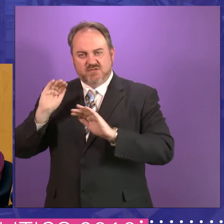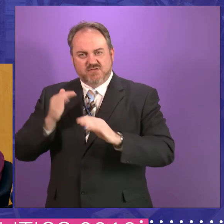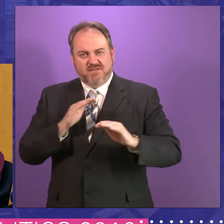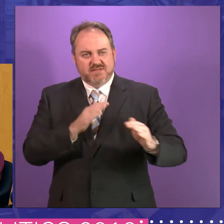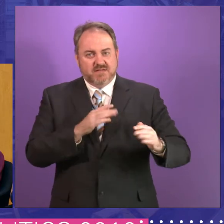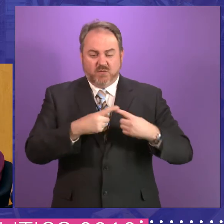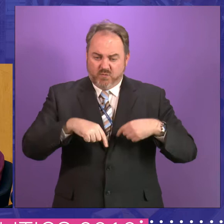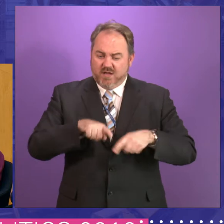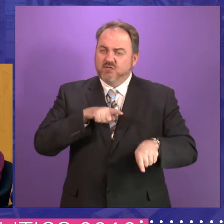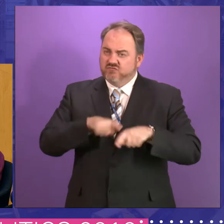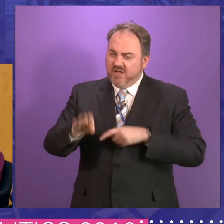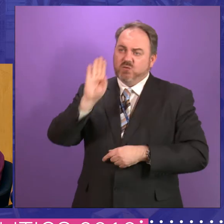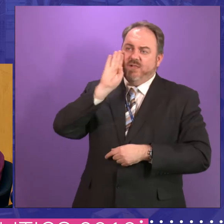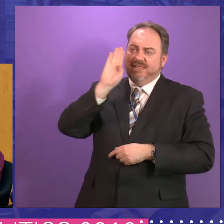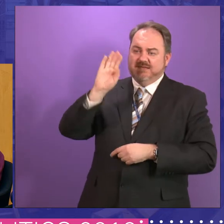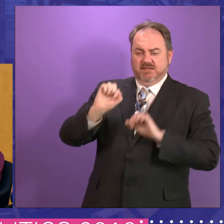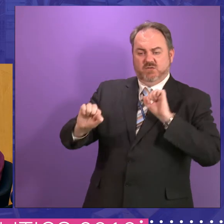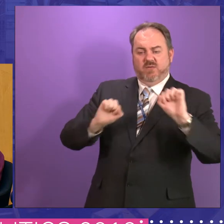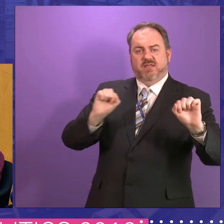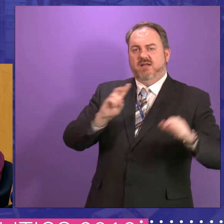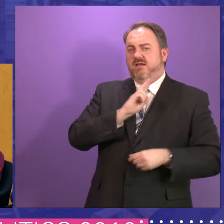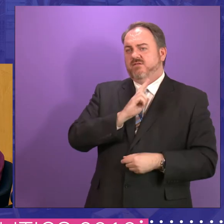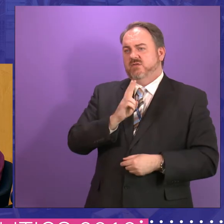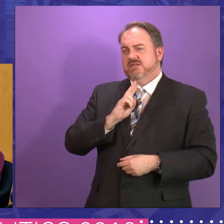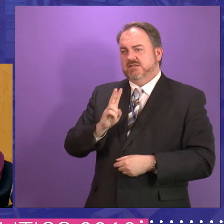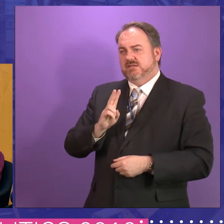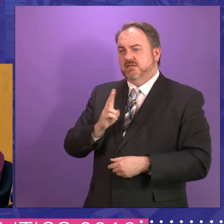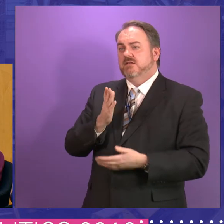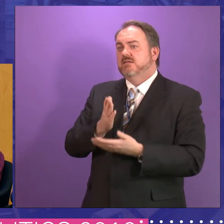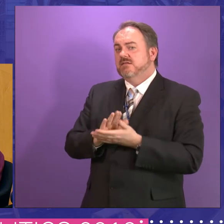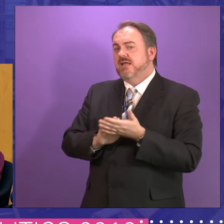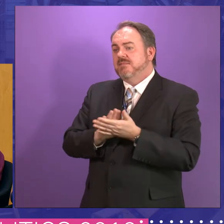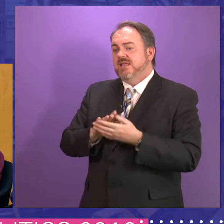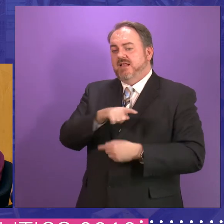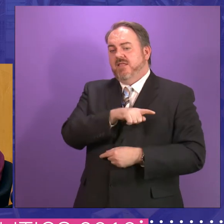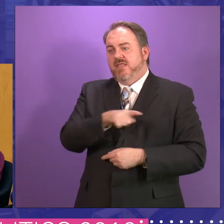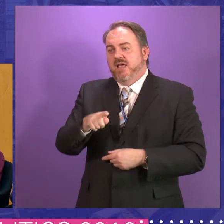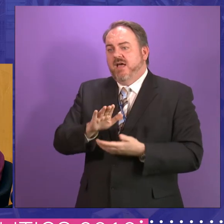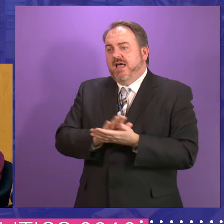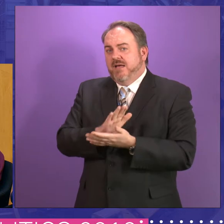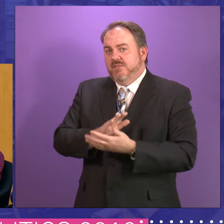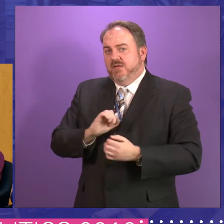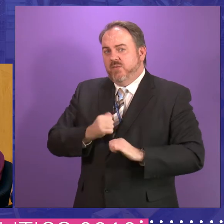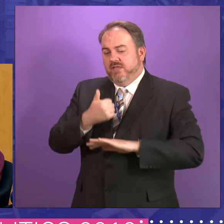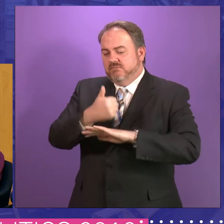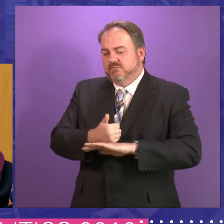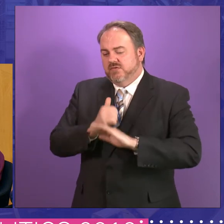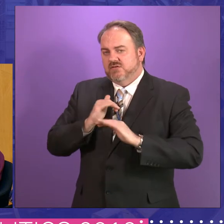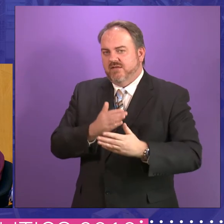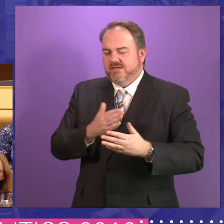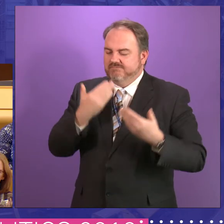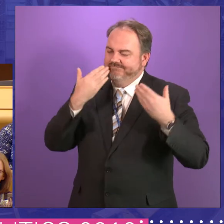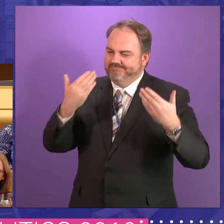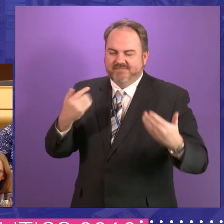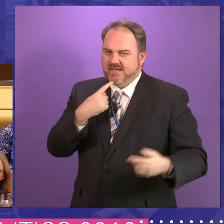attempt to listen to those voices. Now, whether that translates into the service that they want to receive is a different matter, but I think there's an